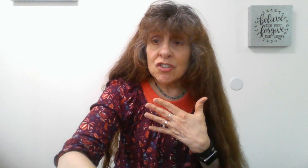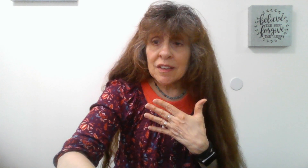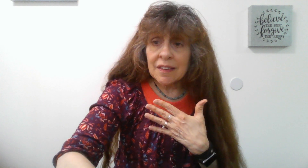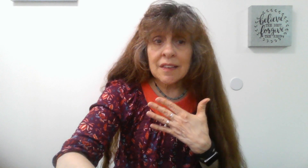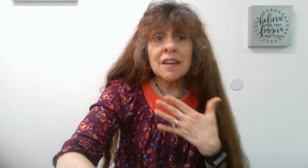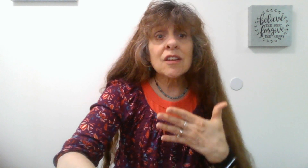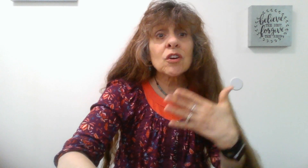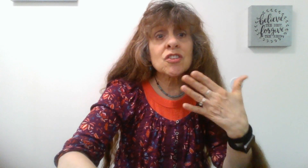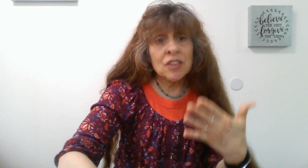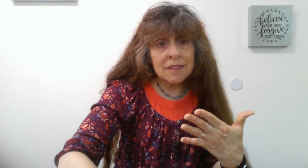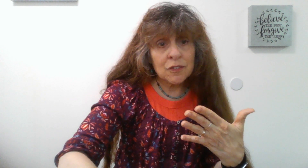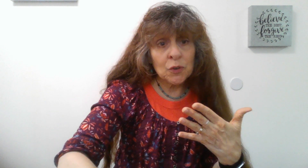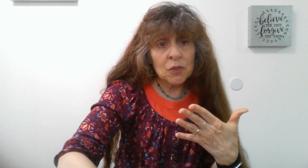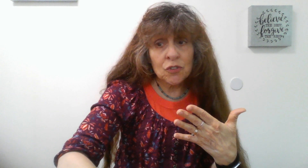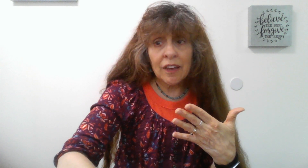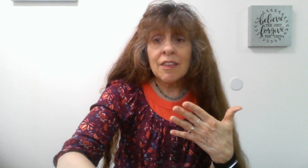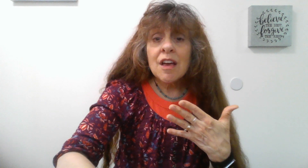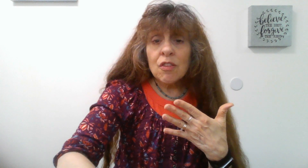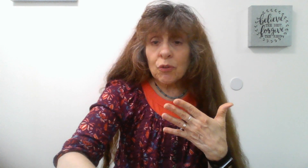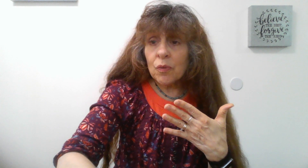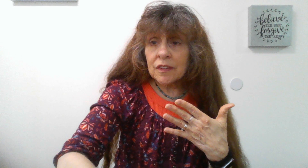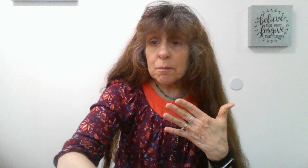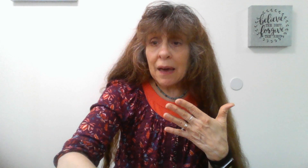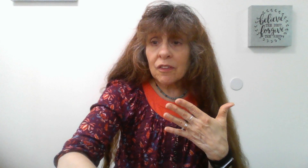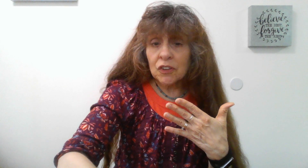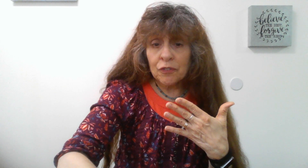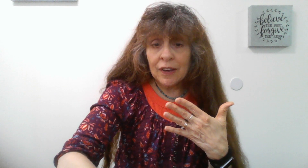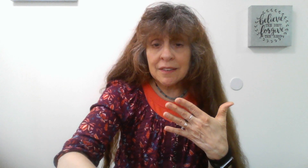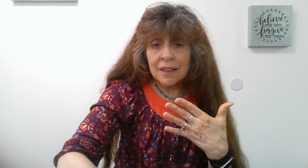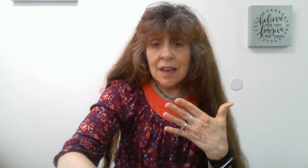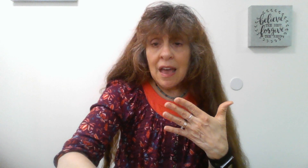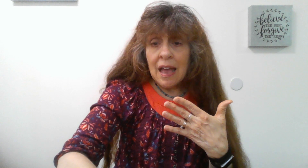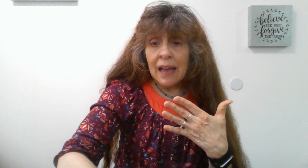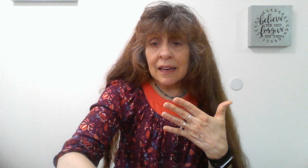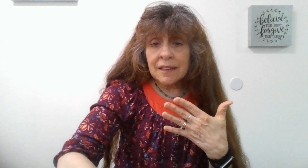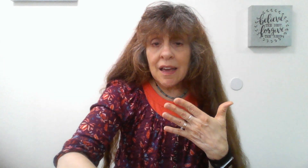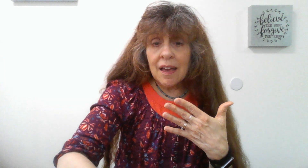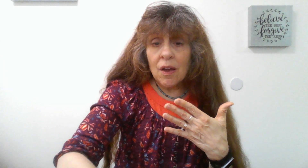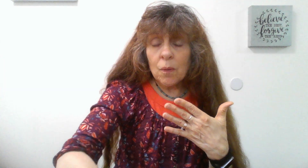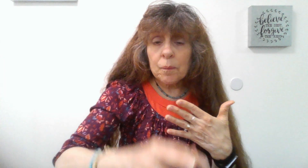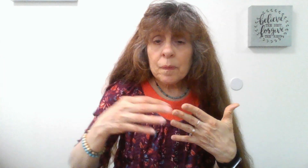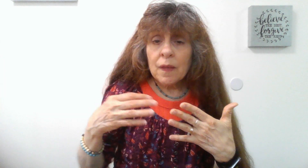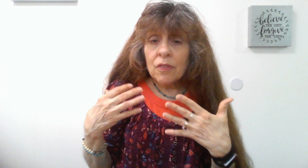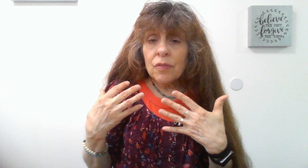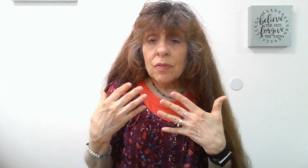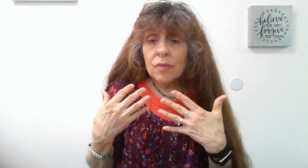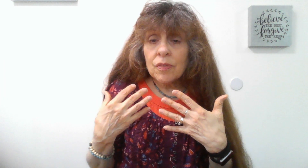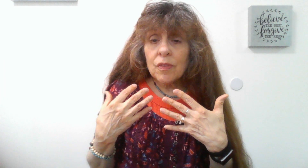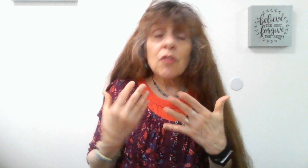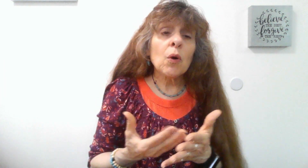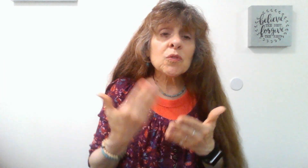Jesus and look to Jesus for your strength through this battle that you're facing. And those